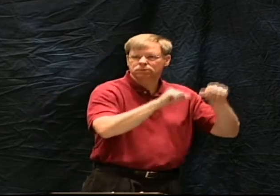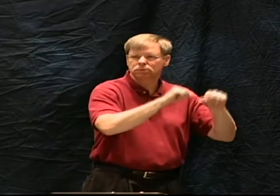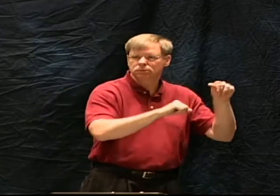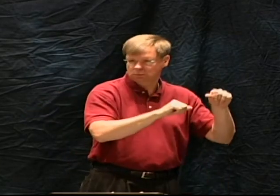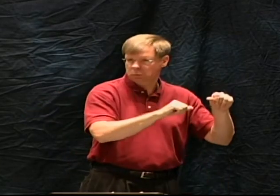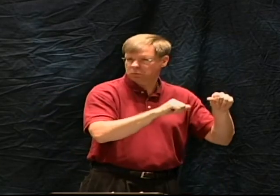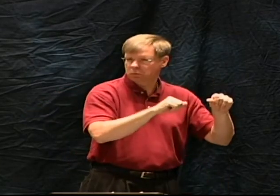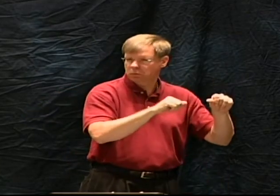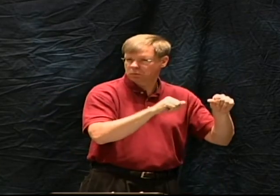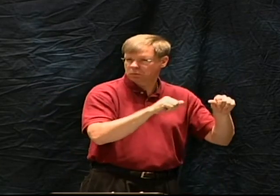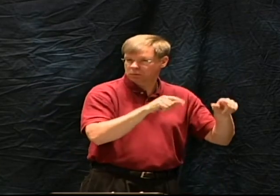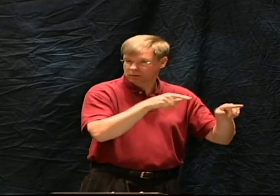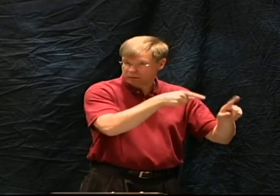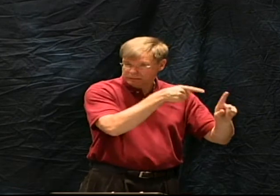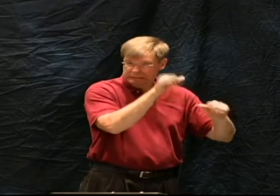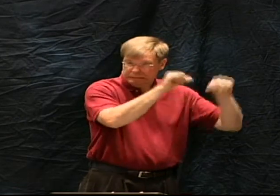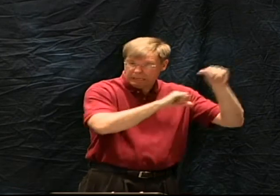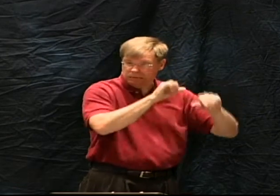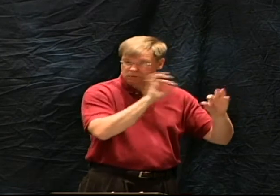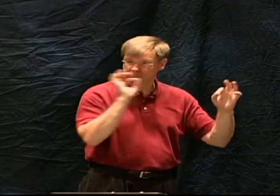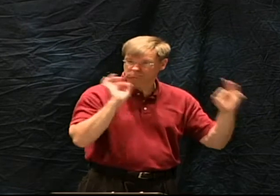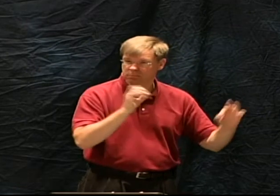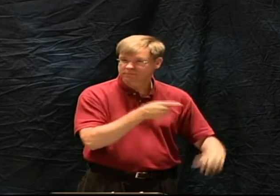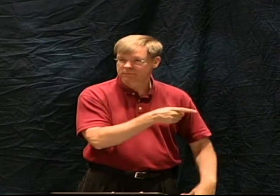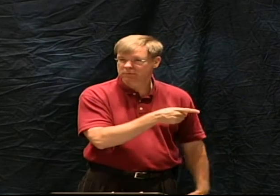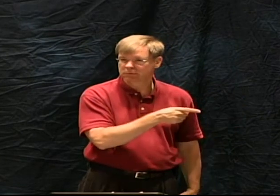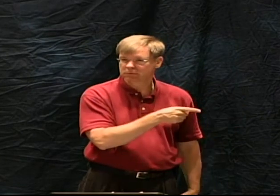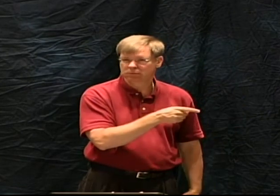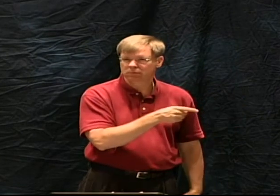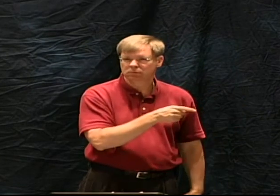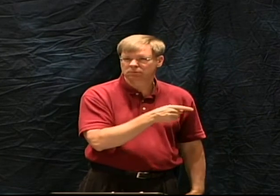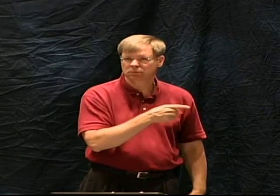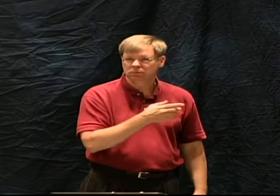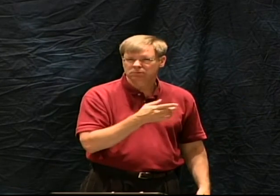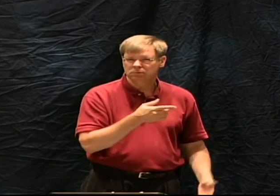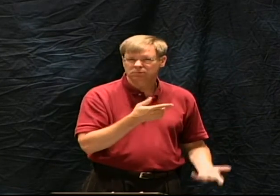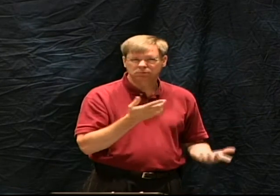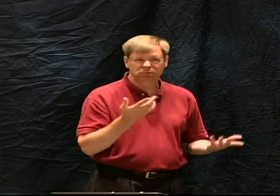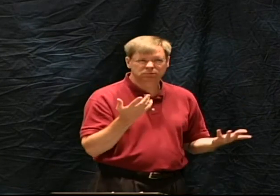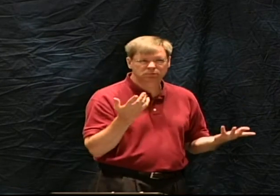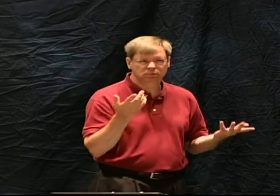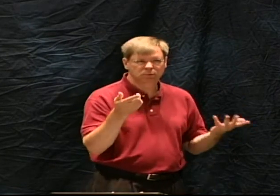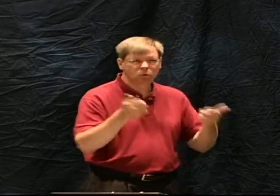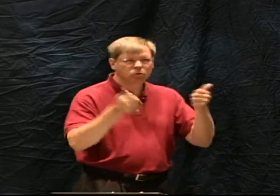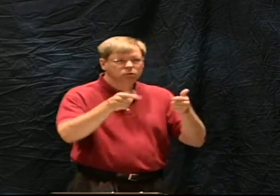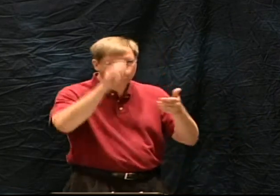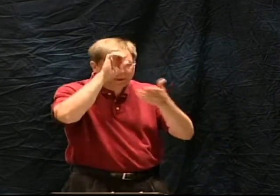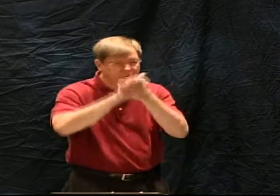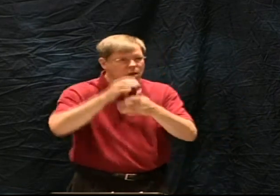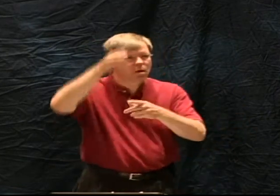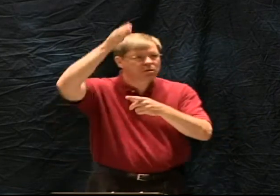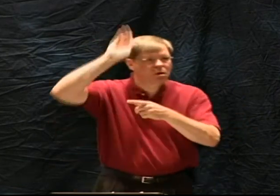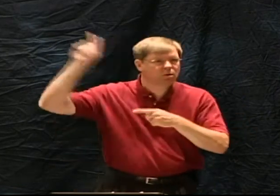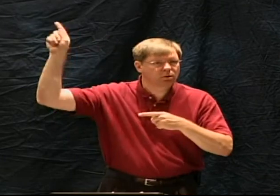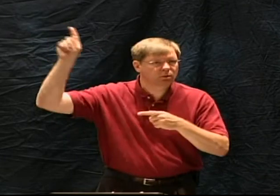that old and so they reject what Scripture has to say and because they believe